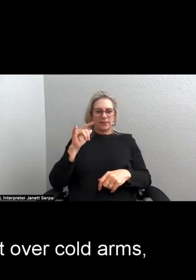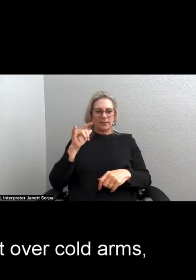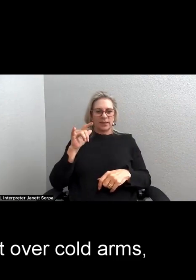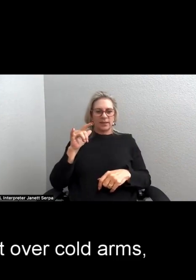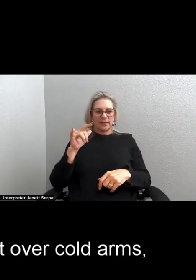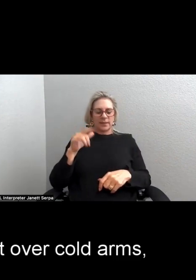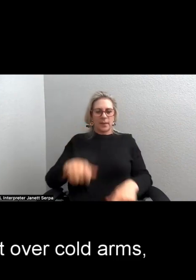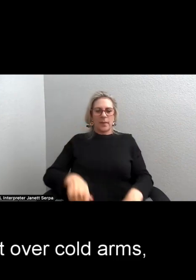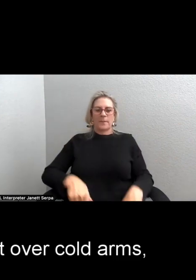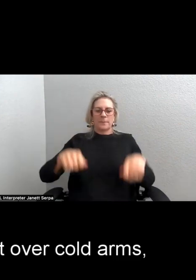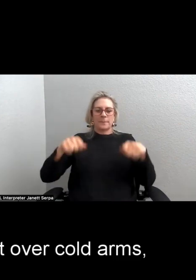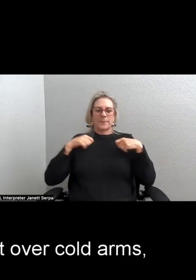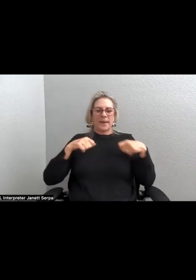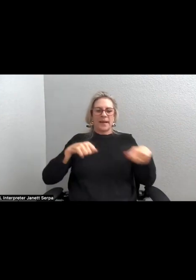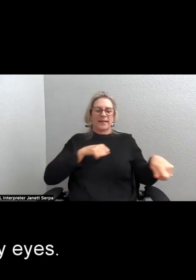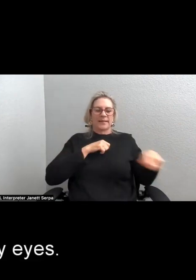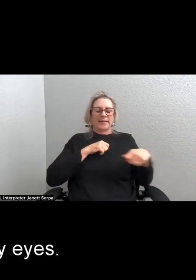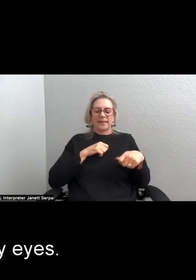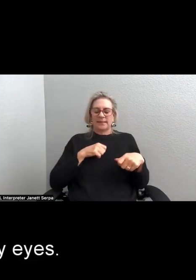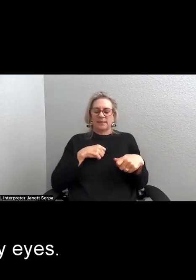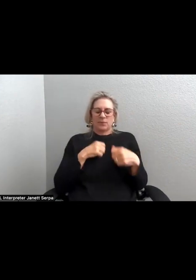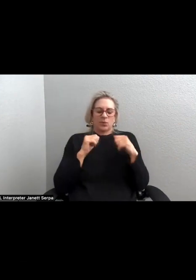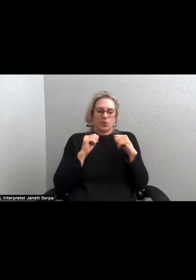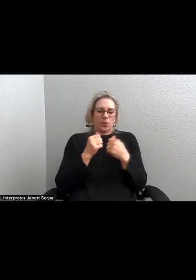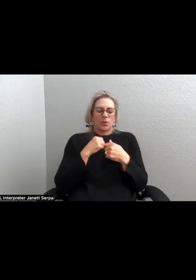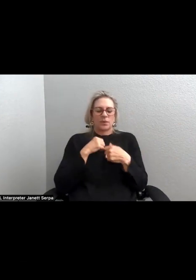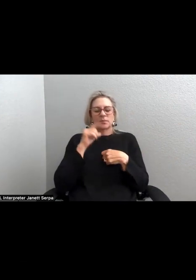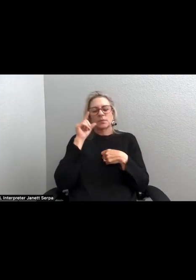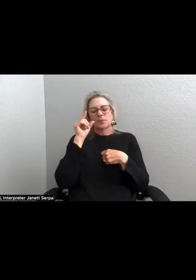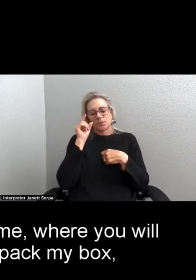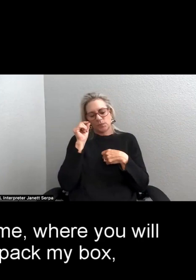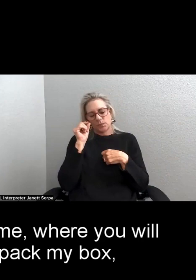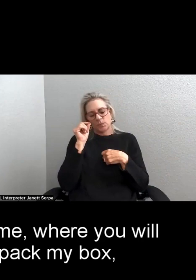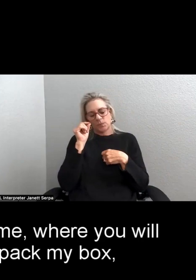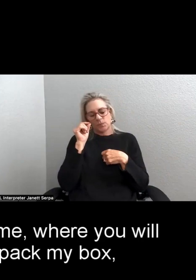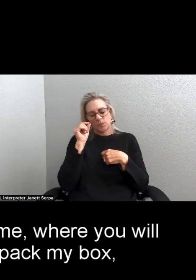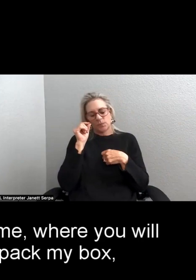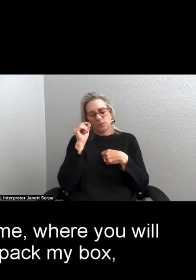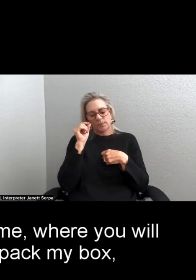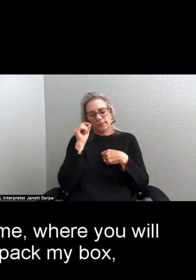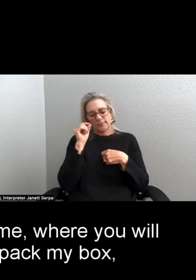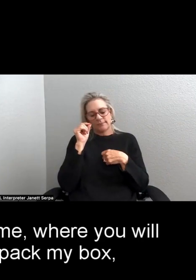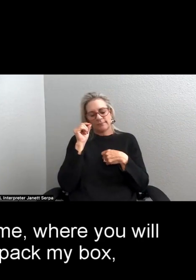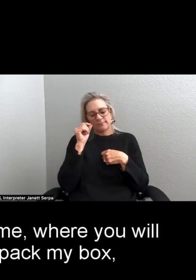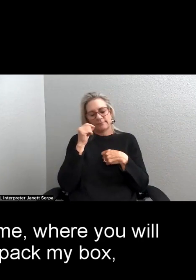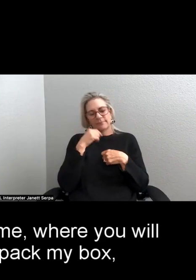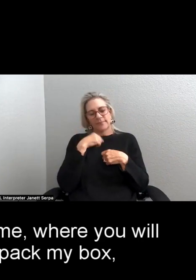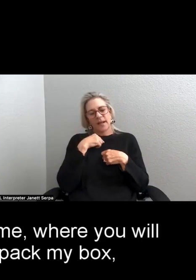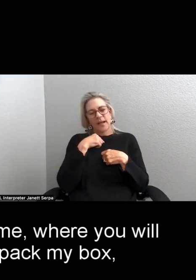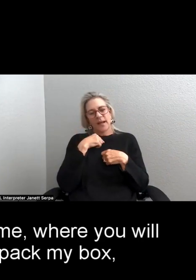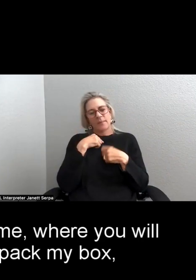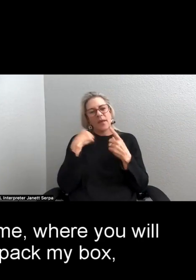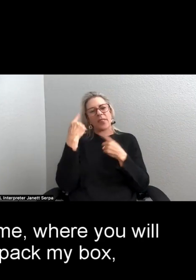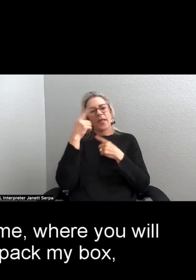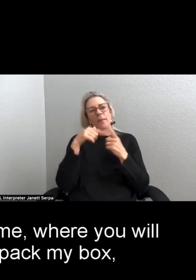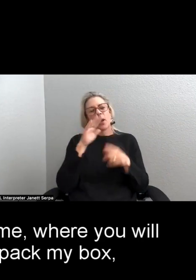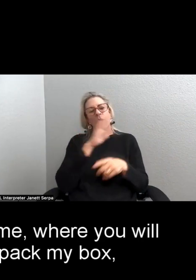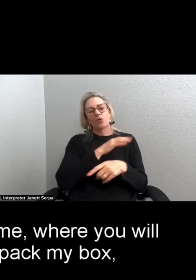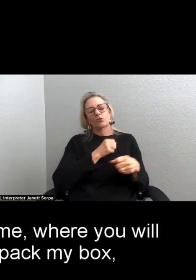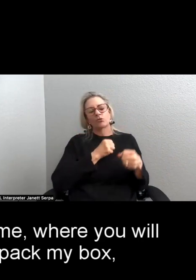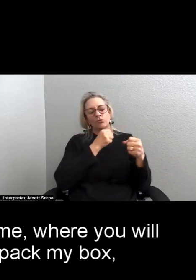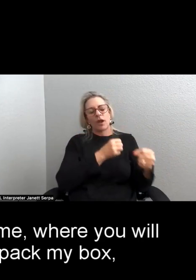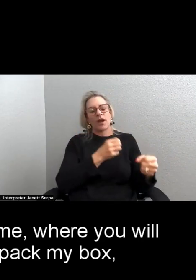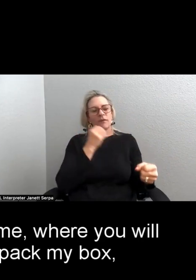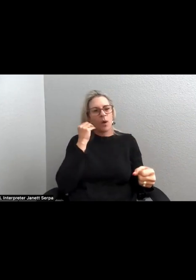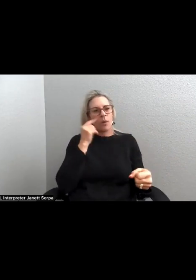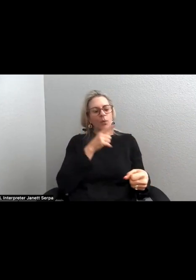blanket over cold arms close my eyes. I map your drive home where you will unpack